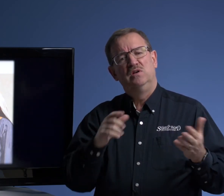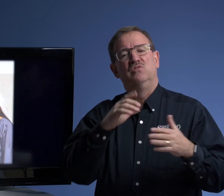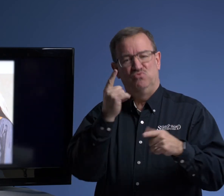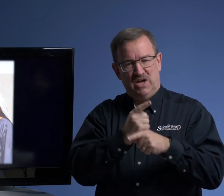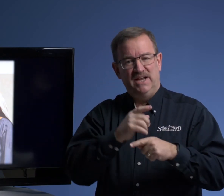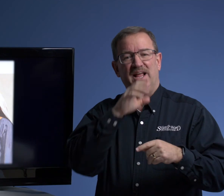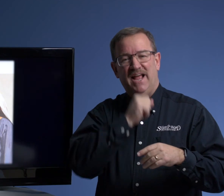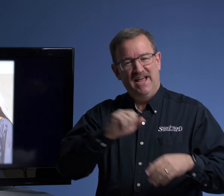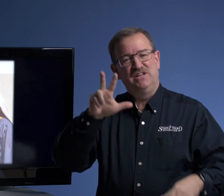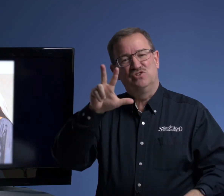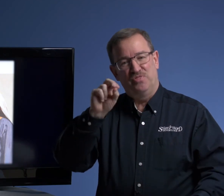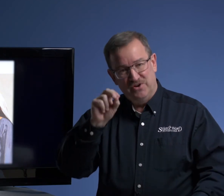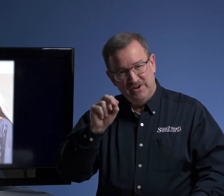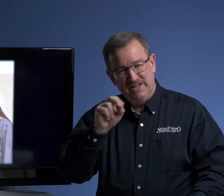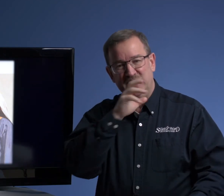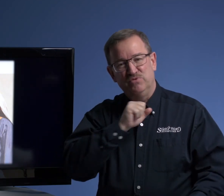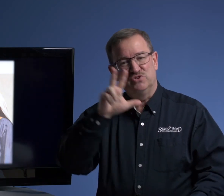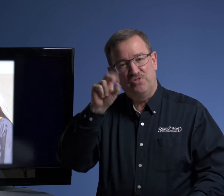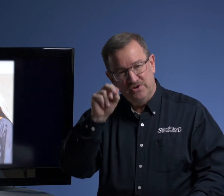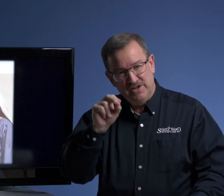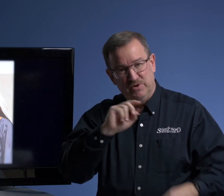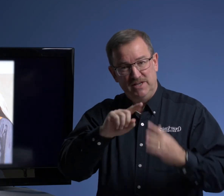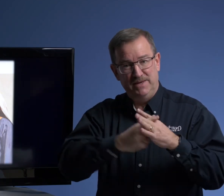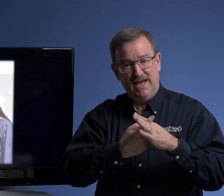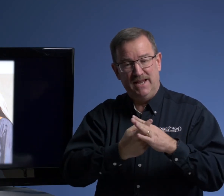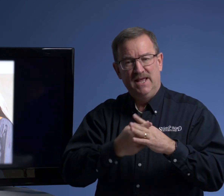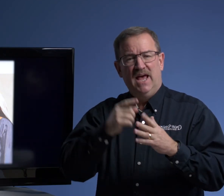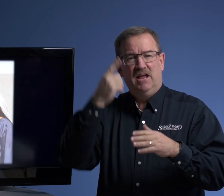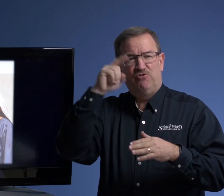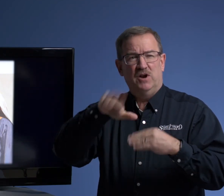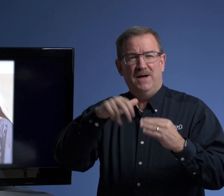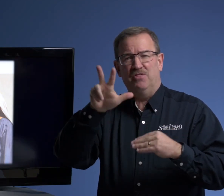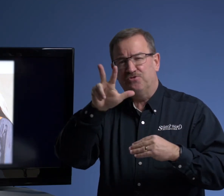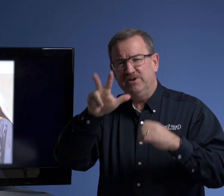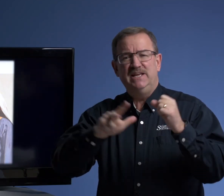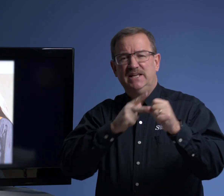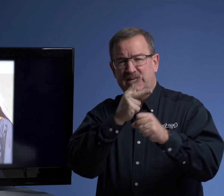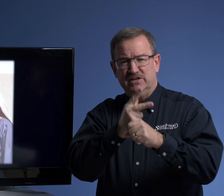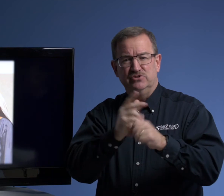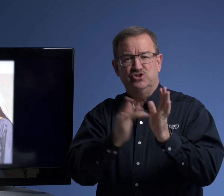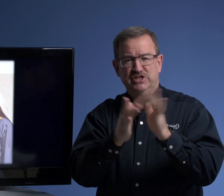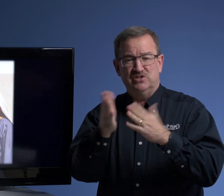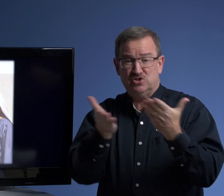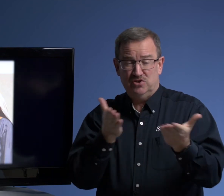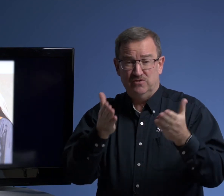Right. Age 30. He was 30 when he began. And for about three years, Jesus served,